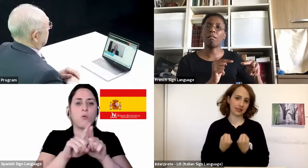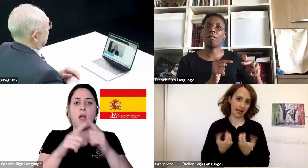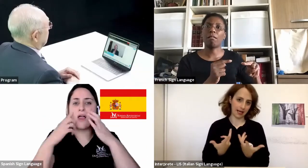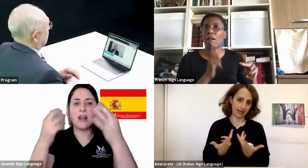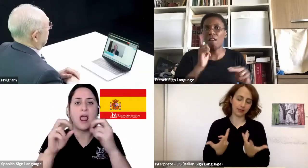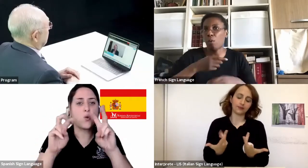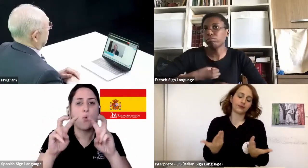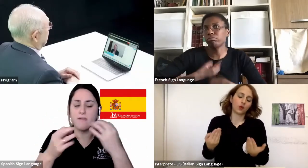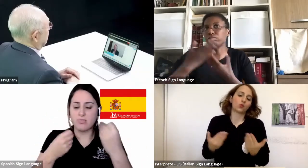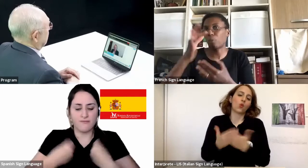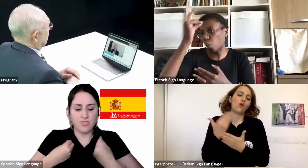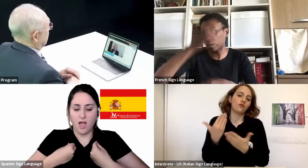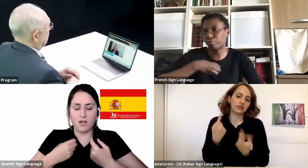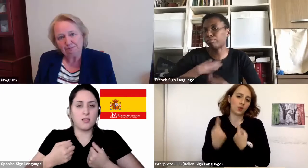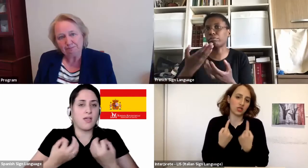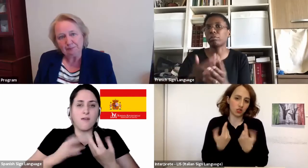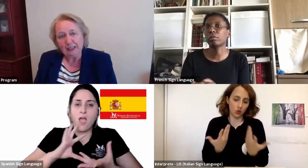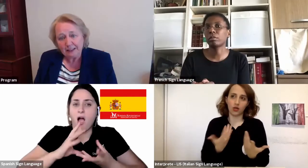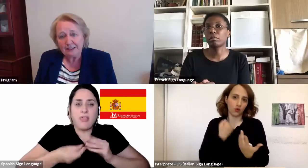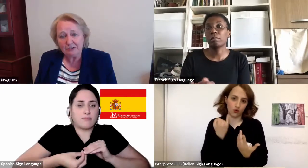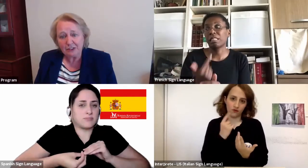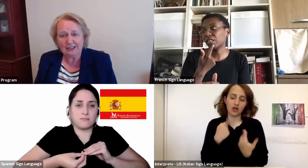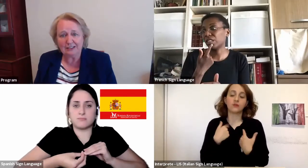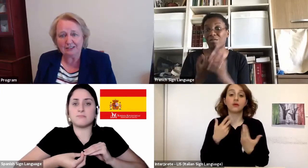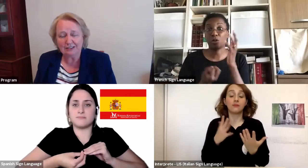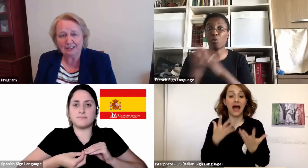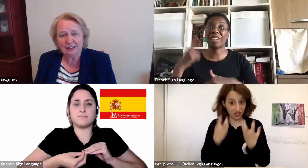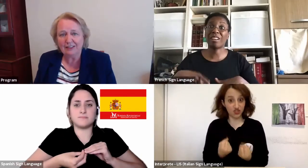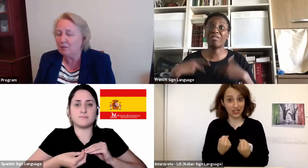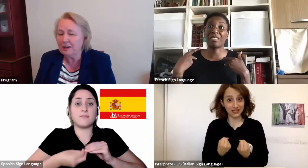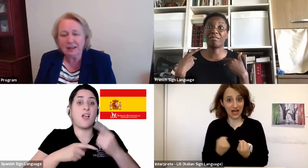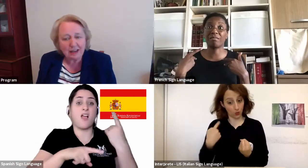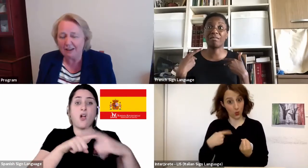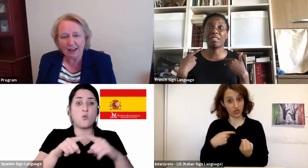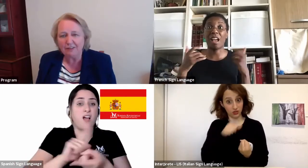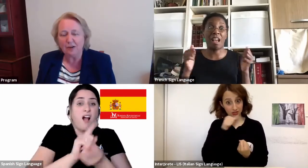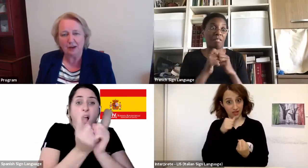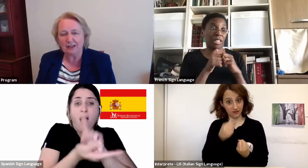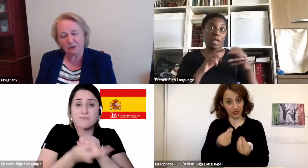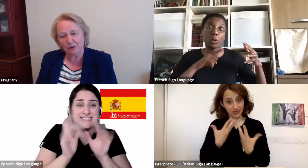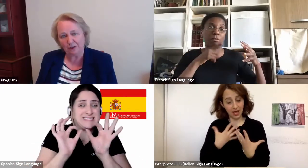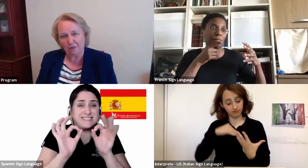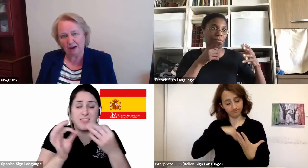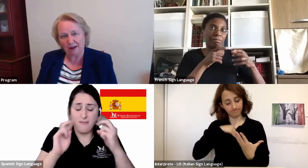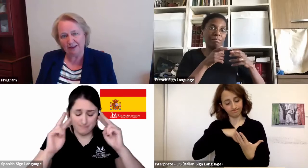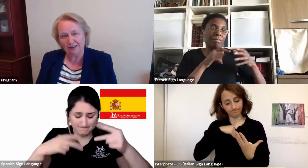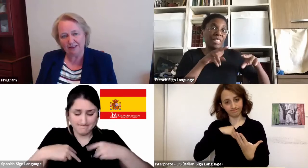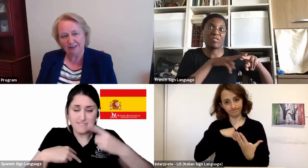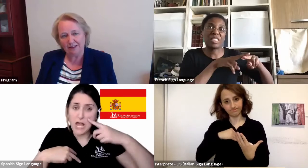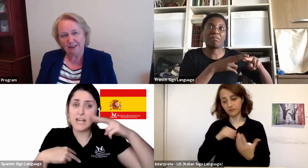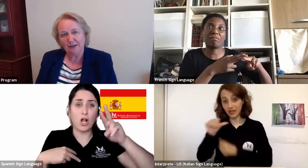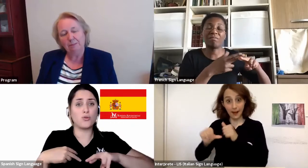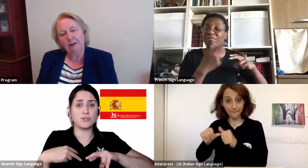To acknowledge that things have changed. They will never, ever go back to what they were.